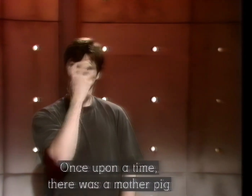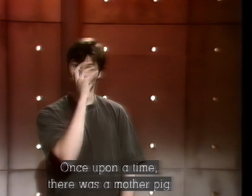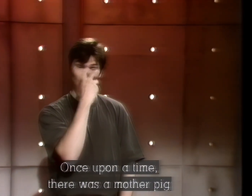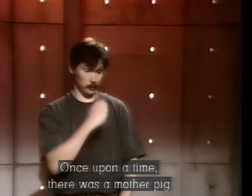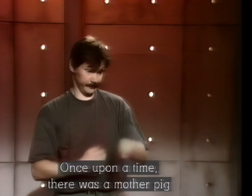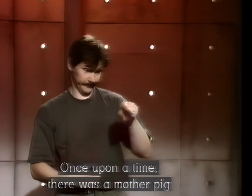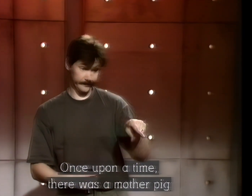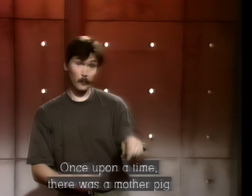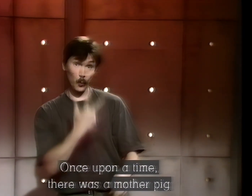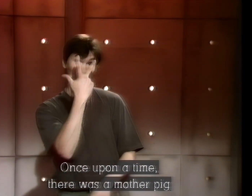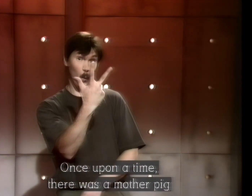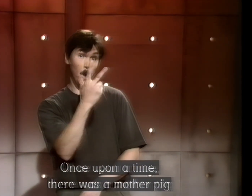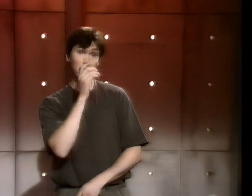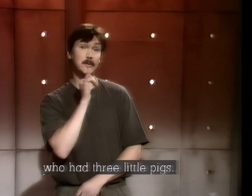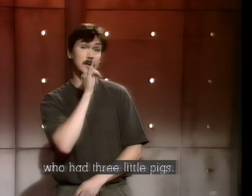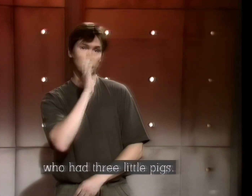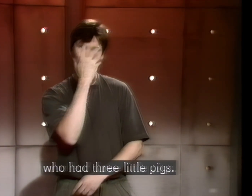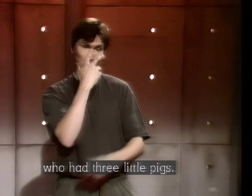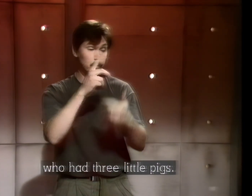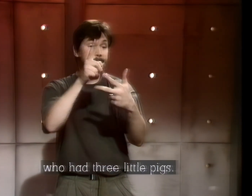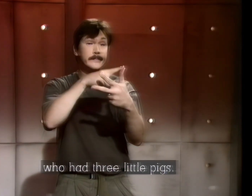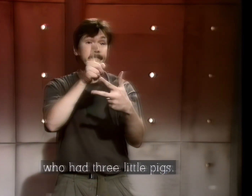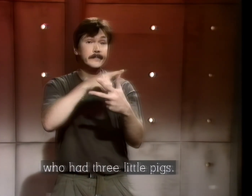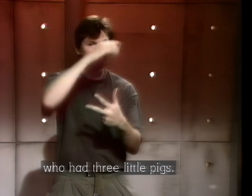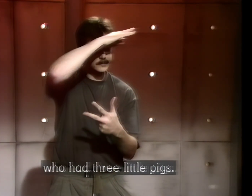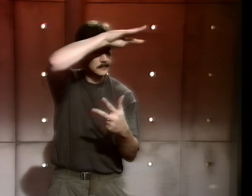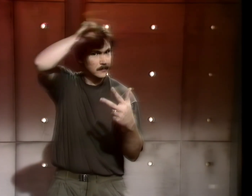Once upon a time, there was a mother pig, who had three little pigs.